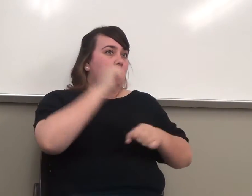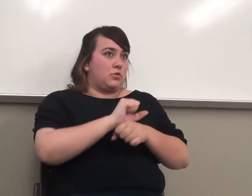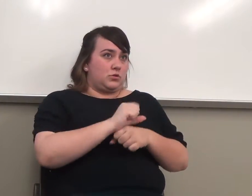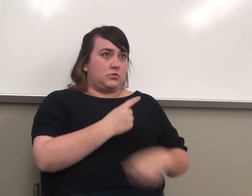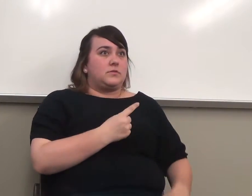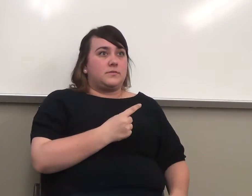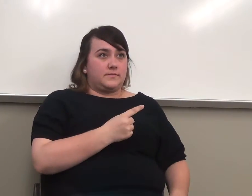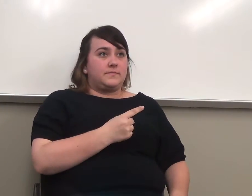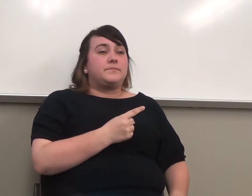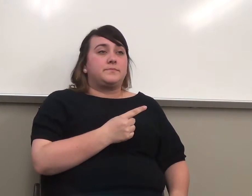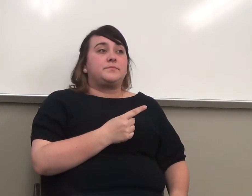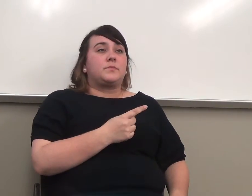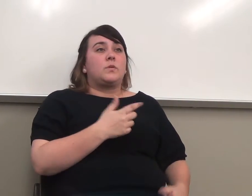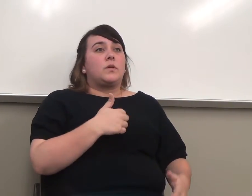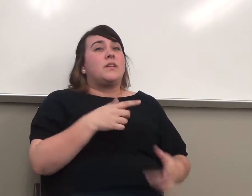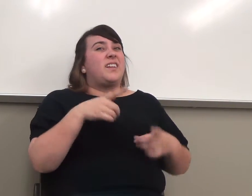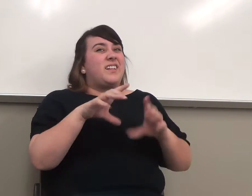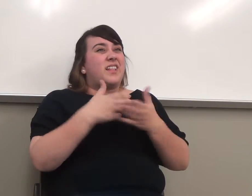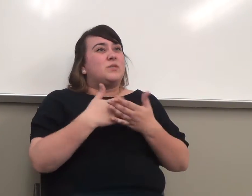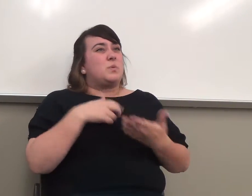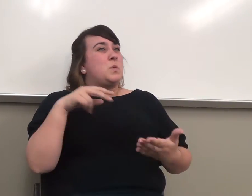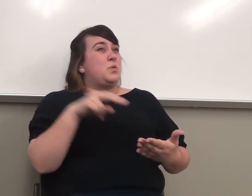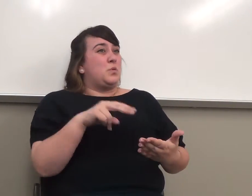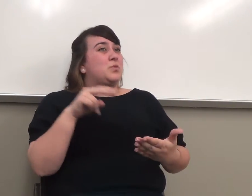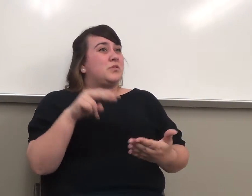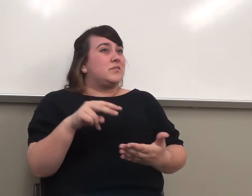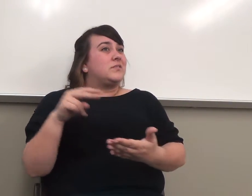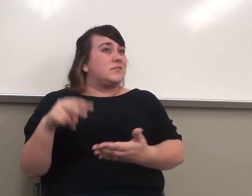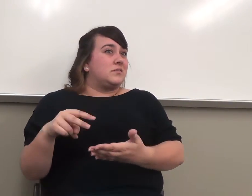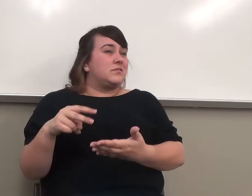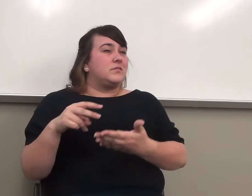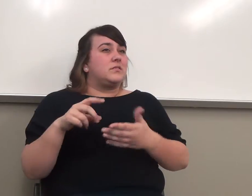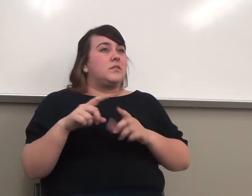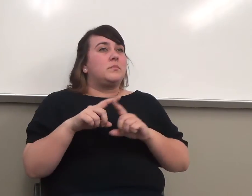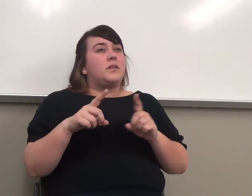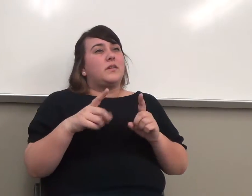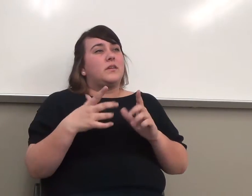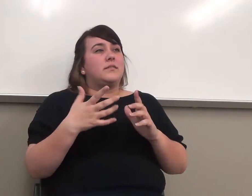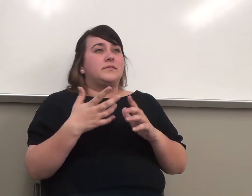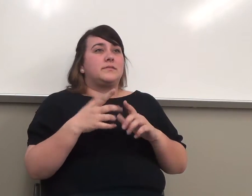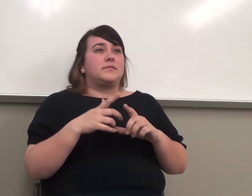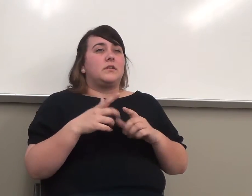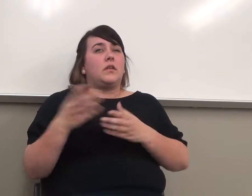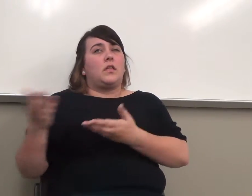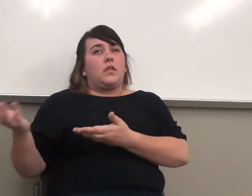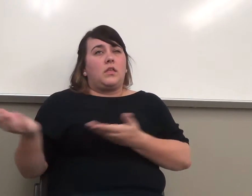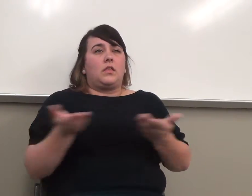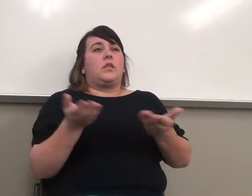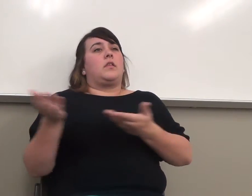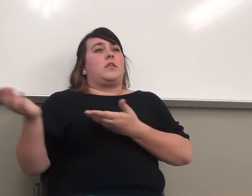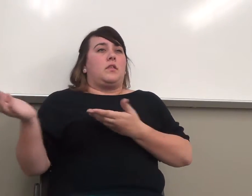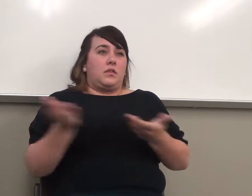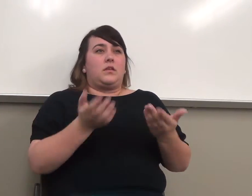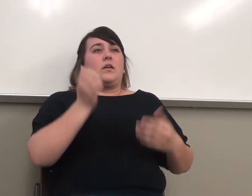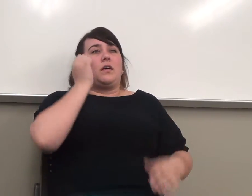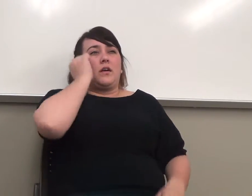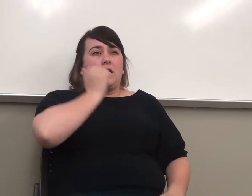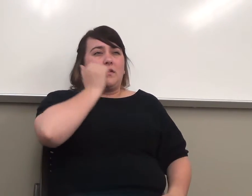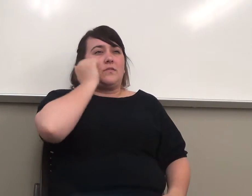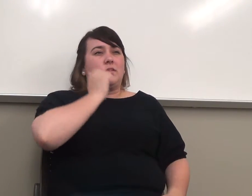we will look at it in class, but don't worry about lugging it with you to class, because if